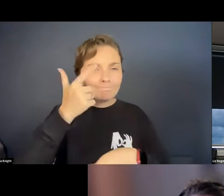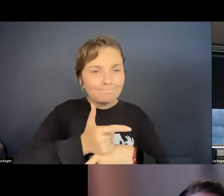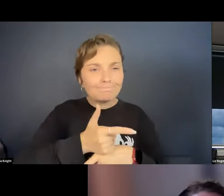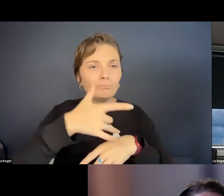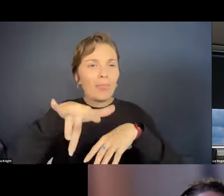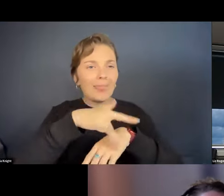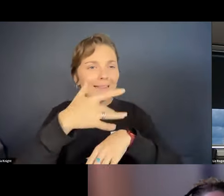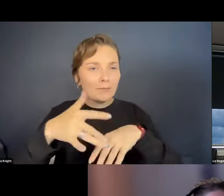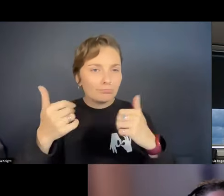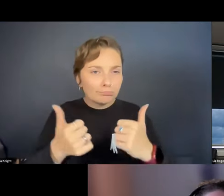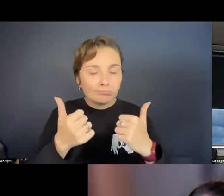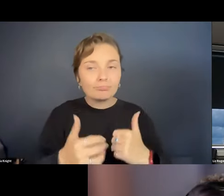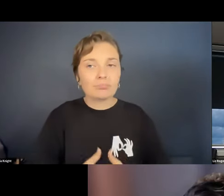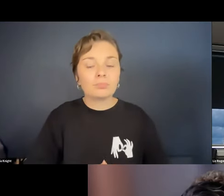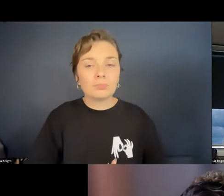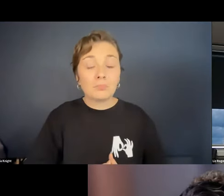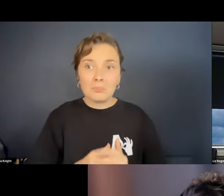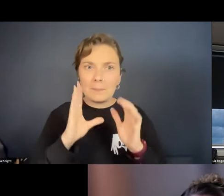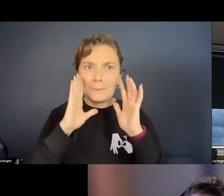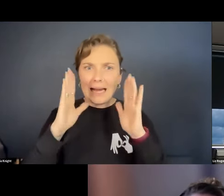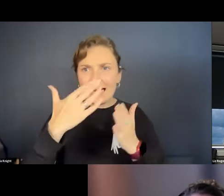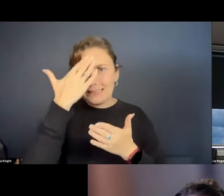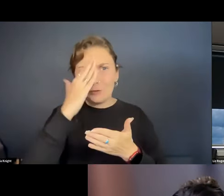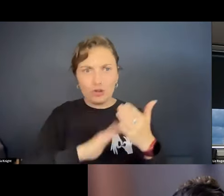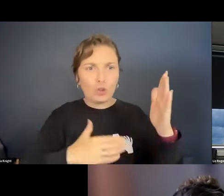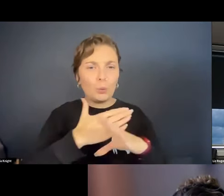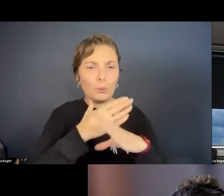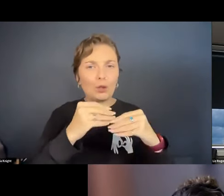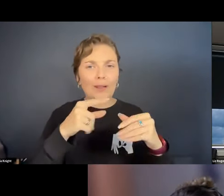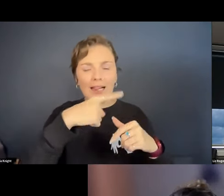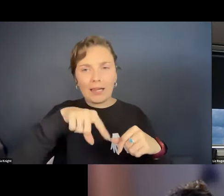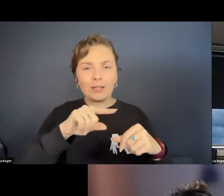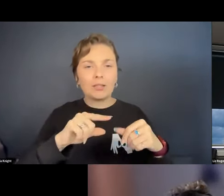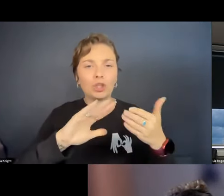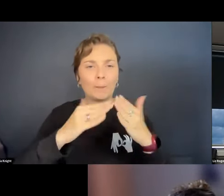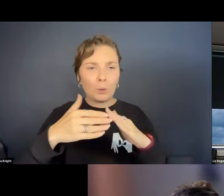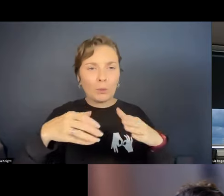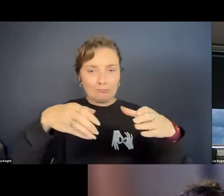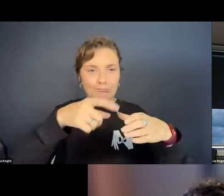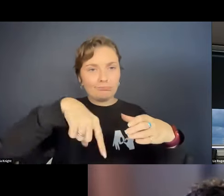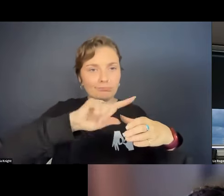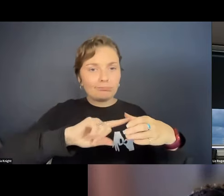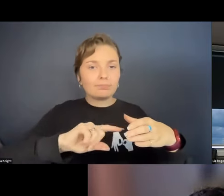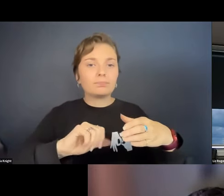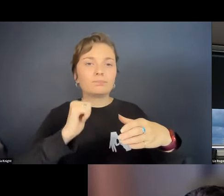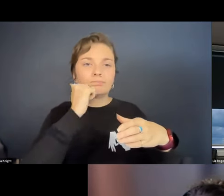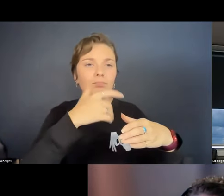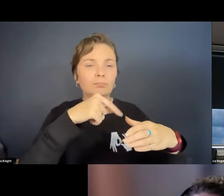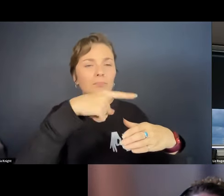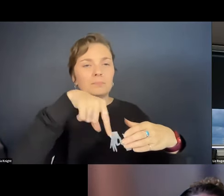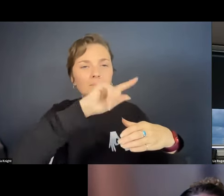projects. And it was an amazing experience to work with the community, the young community on Elko Island